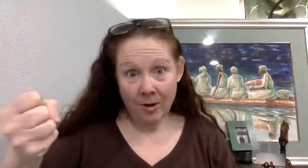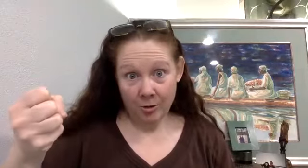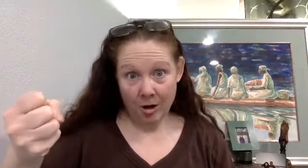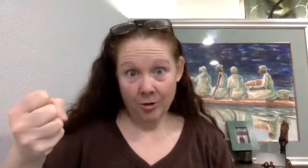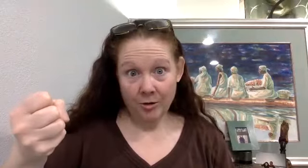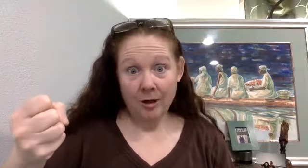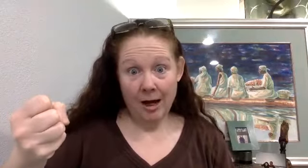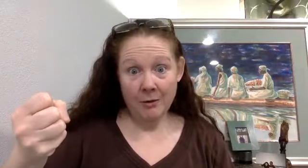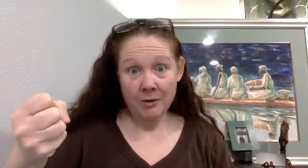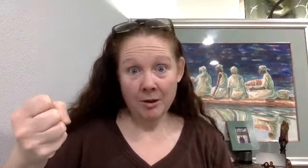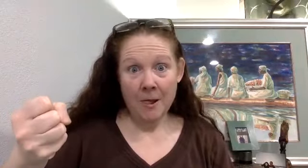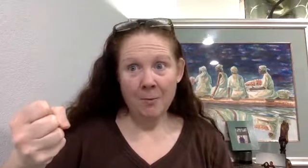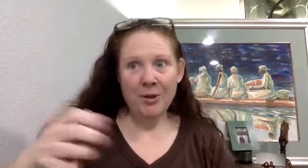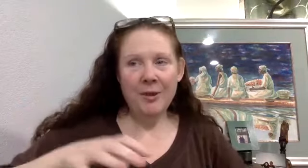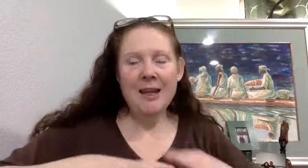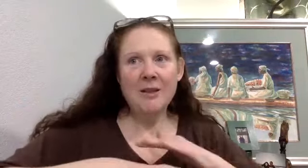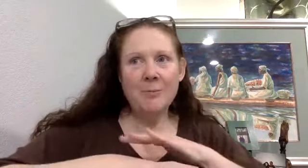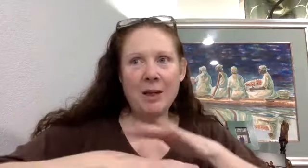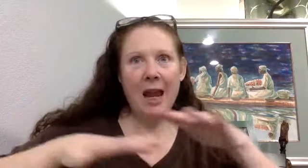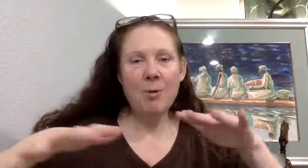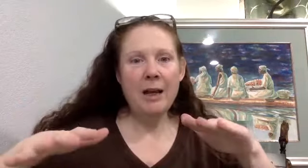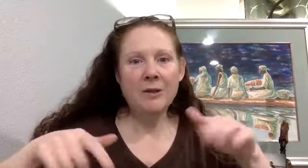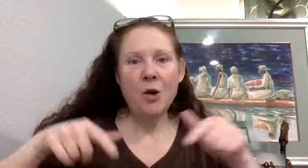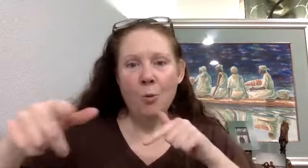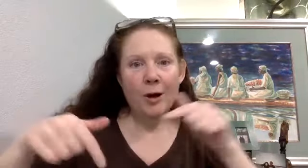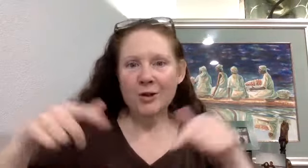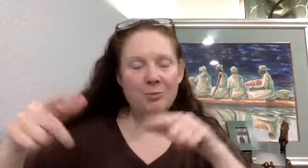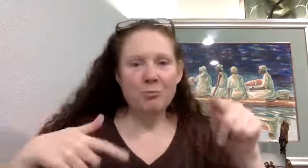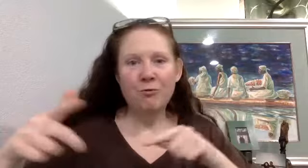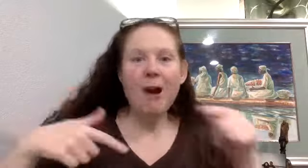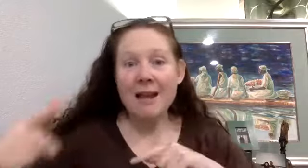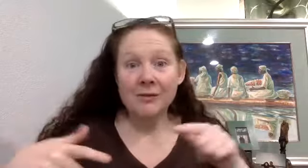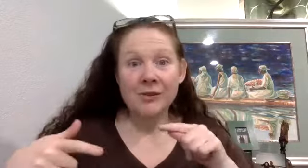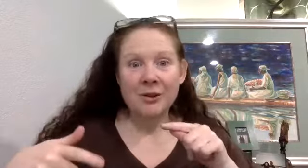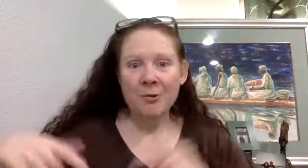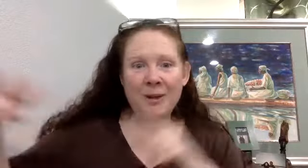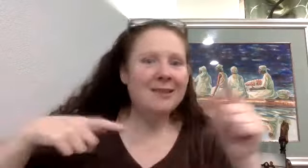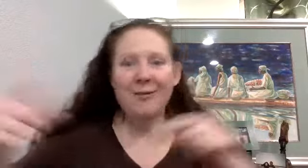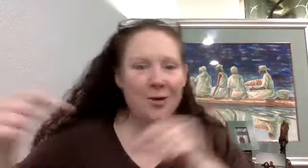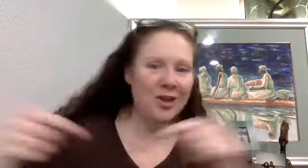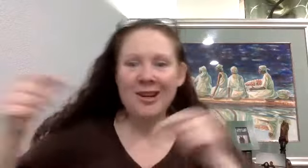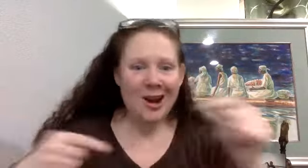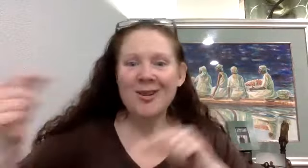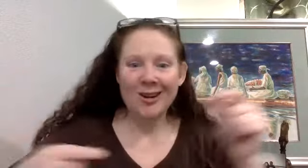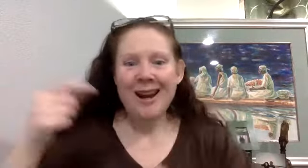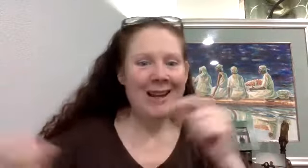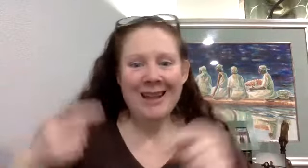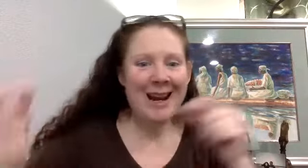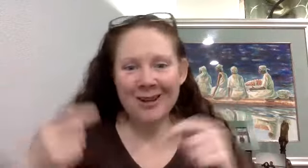coach culture a lot. But the thing is, is it became a place where just friends would be life coaching each other in, like, every